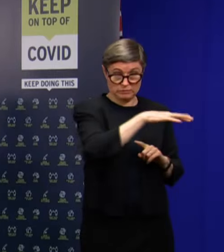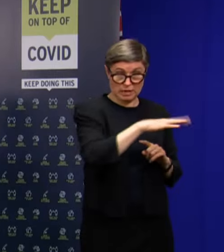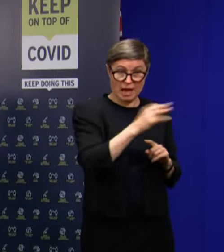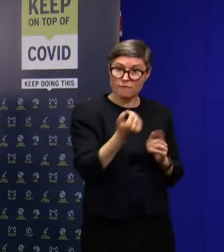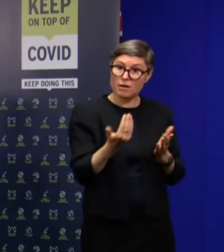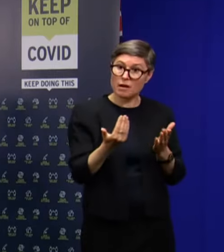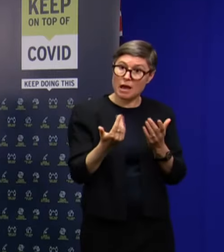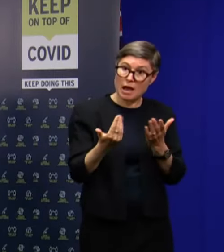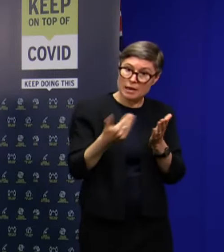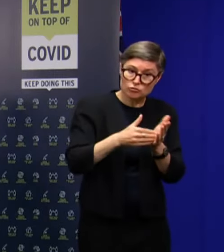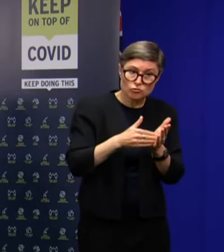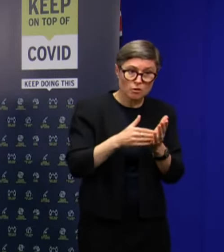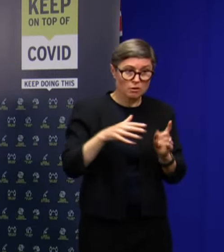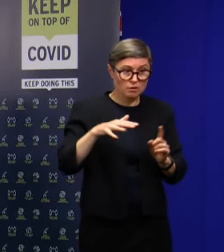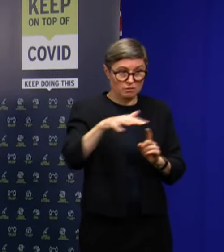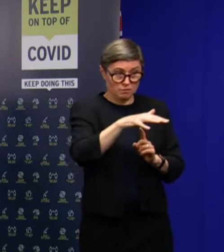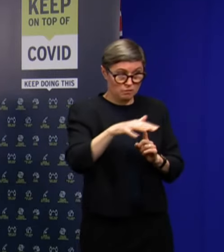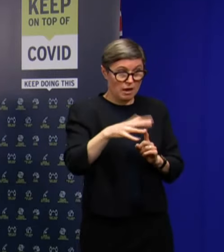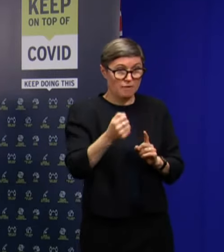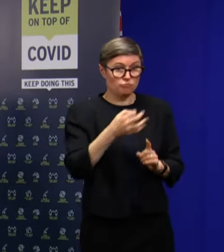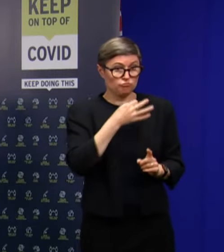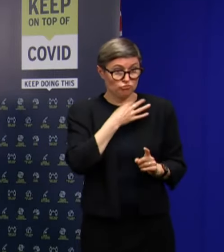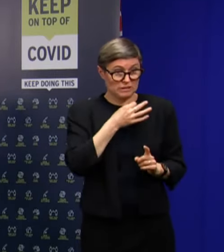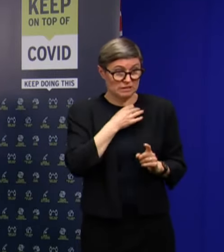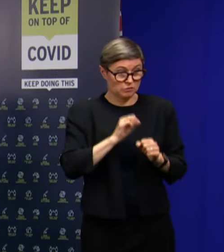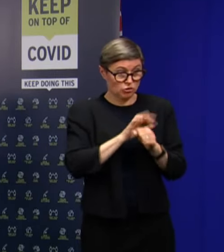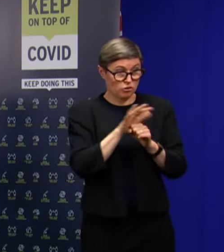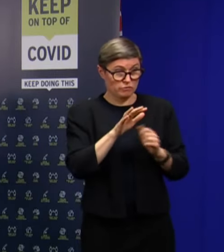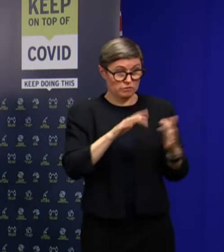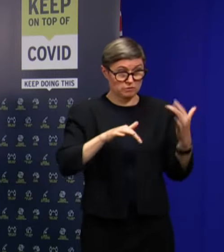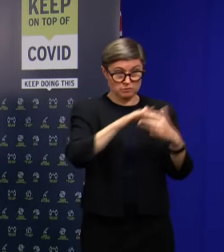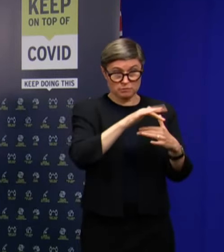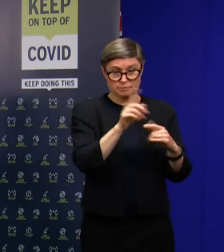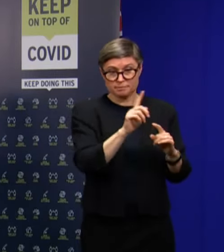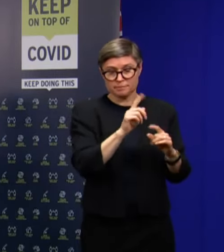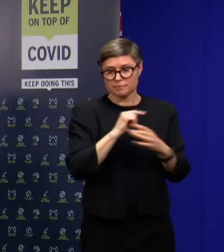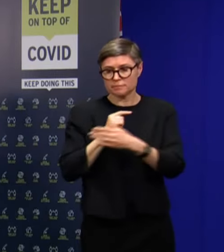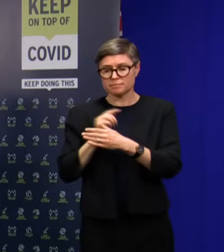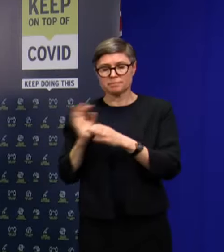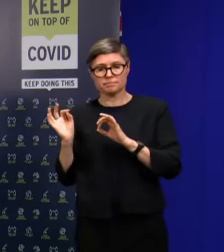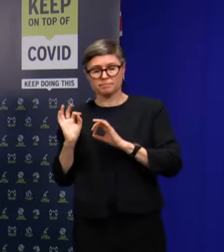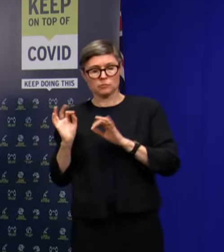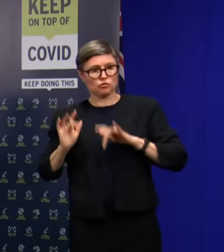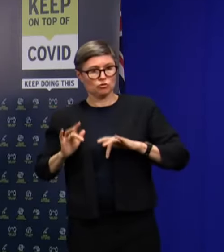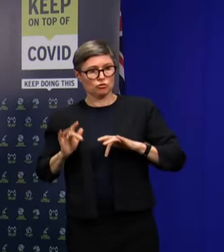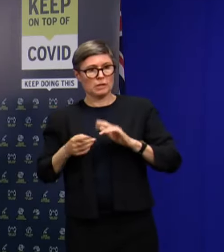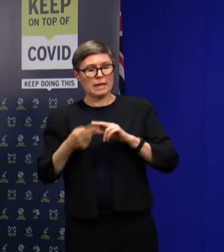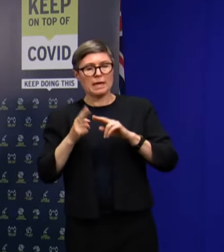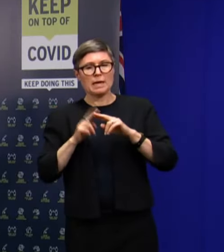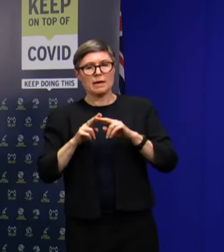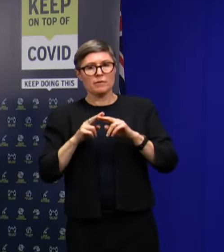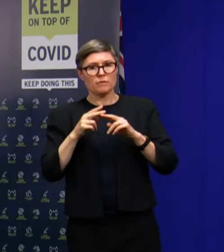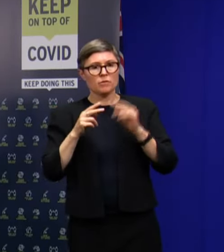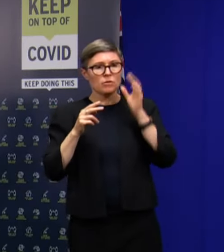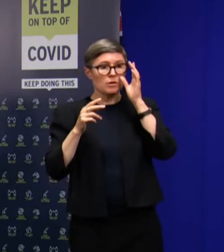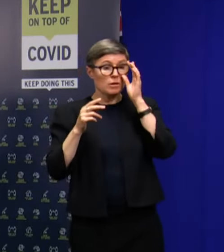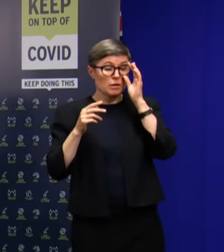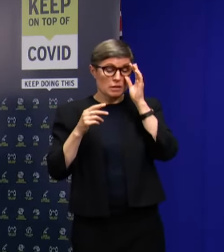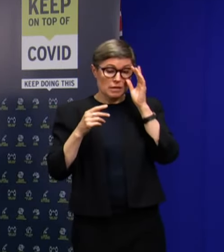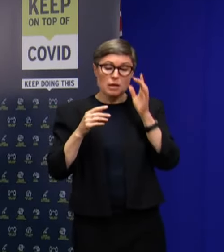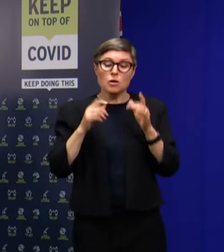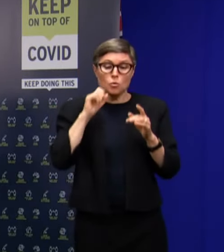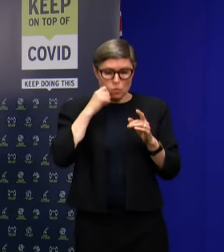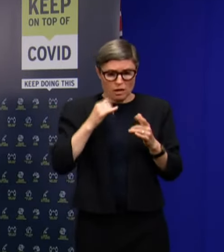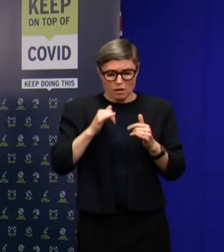that you have concerns about that maybe potentially expose your site? Uh, no. If we hear about any sites, and we do go back to people